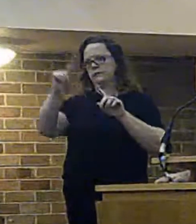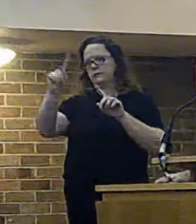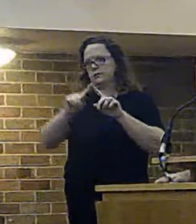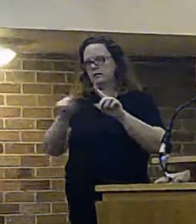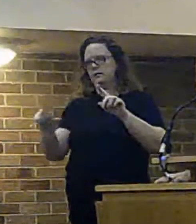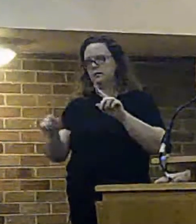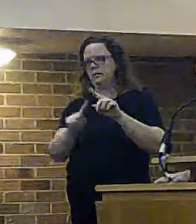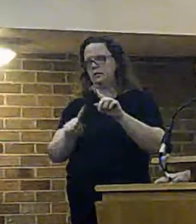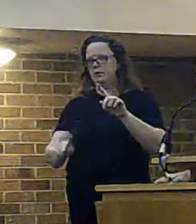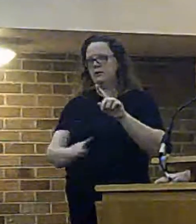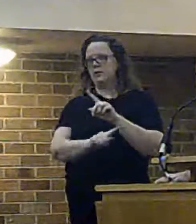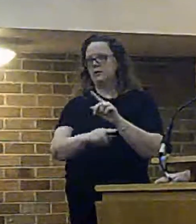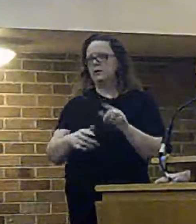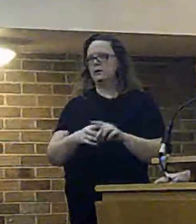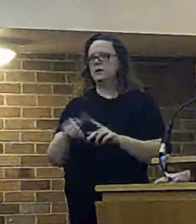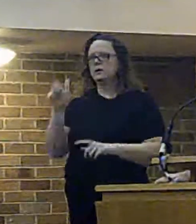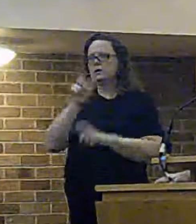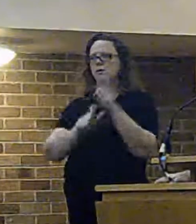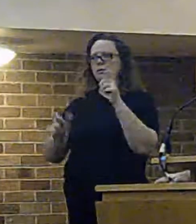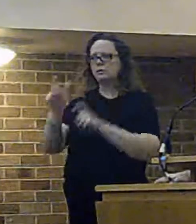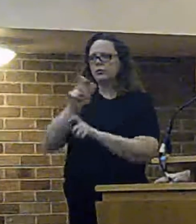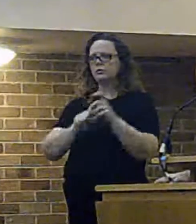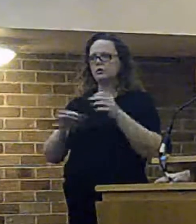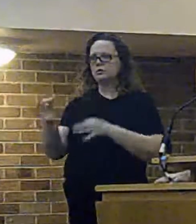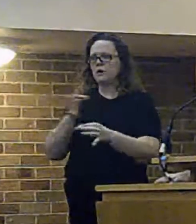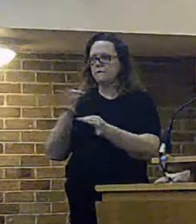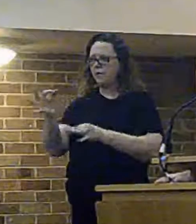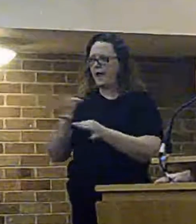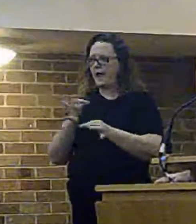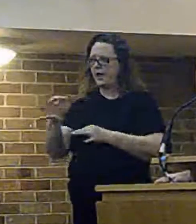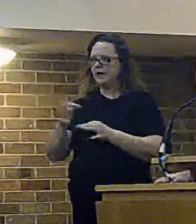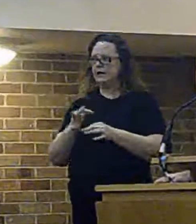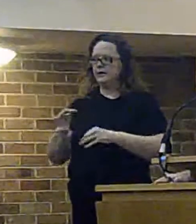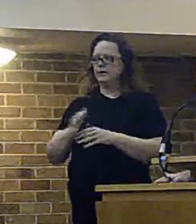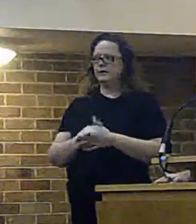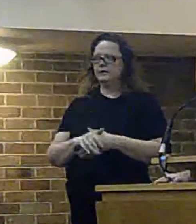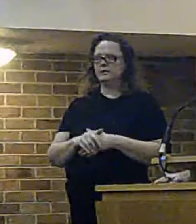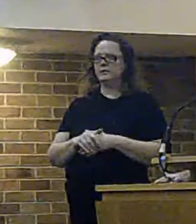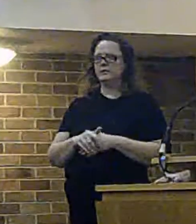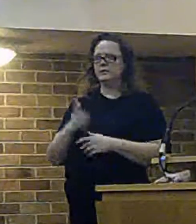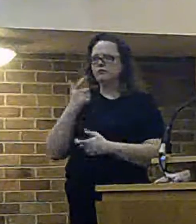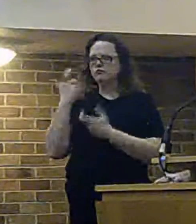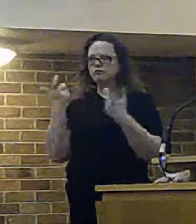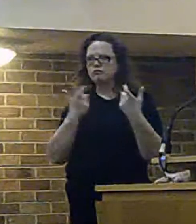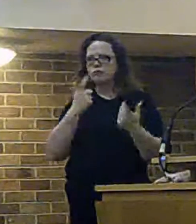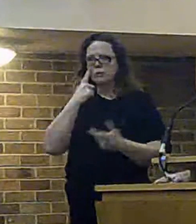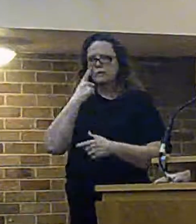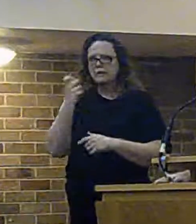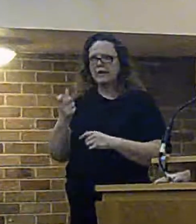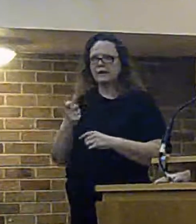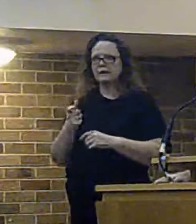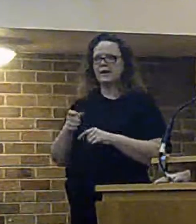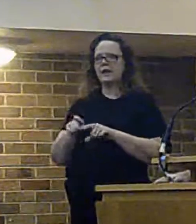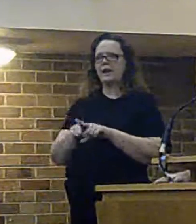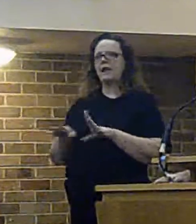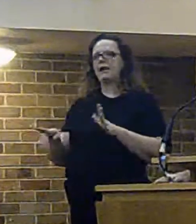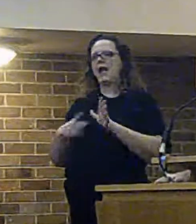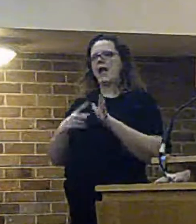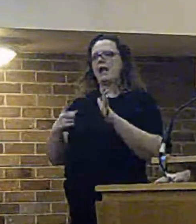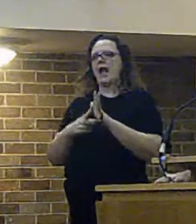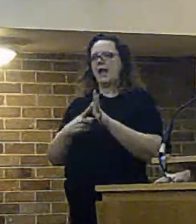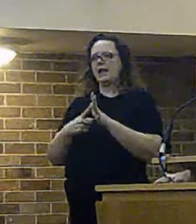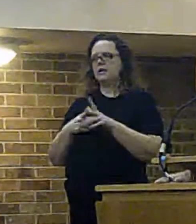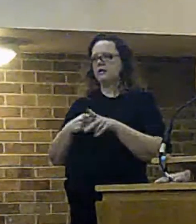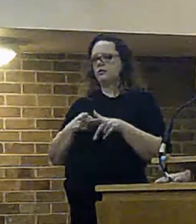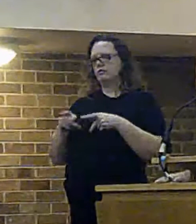the mapping software that we have it's called map info and we have a we have a route finder not dissimilar to a route finder